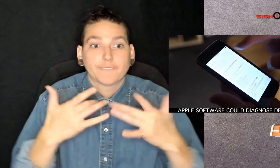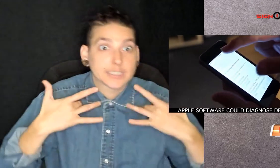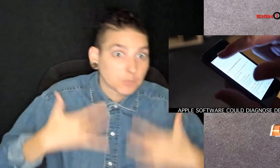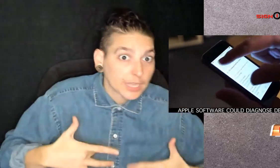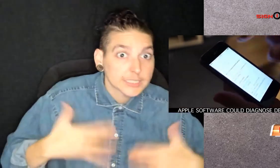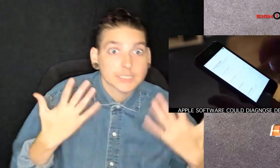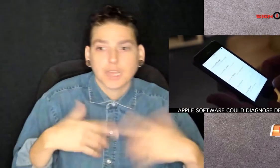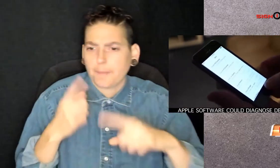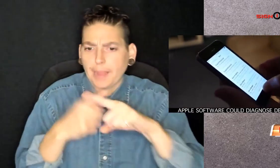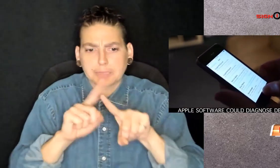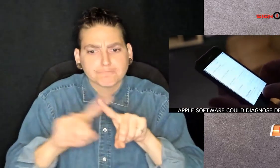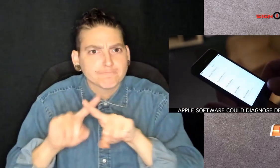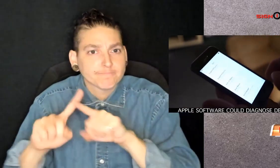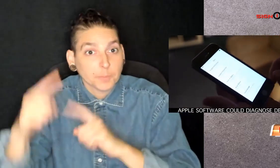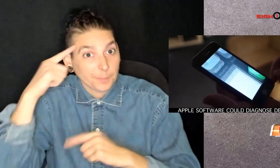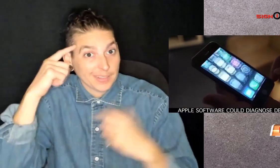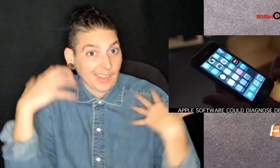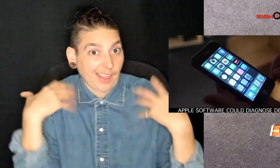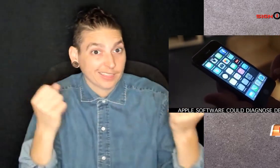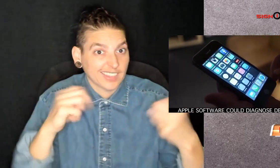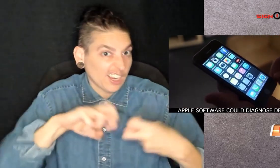depression and other mental health conditions.